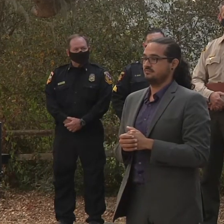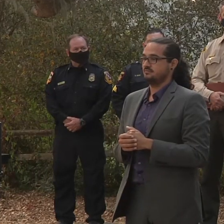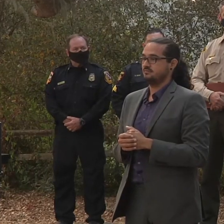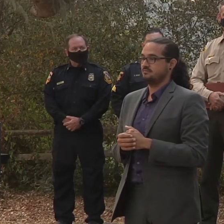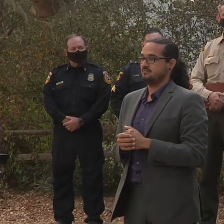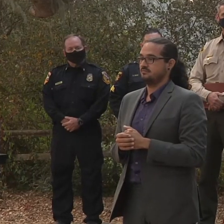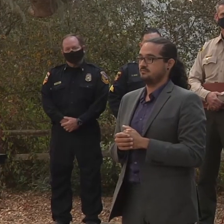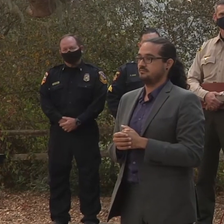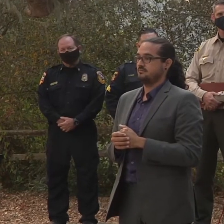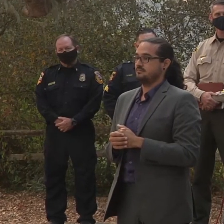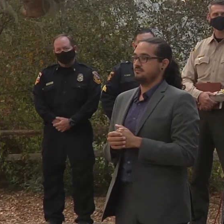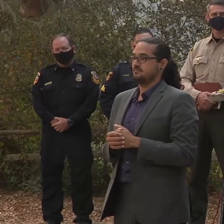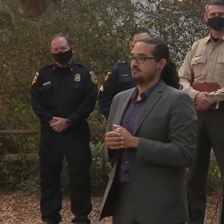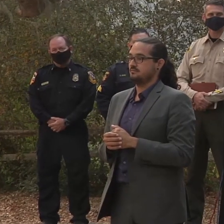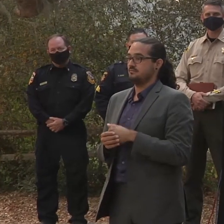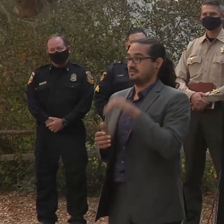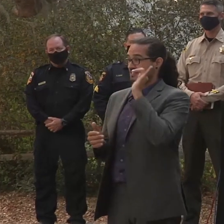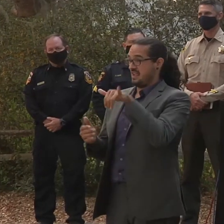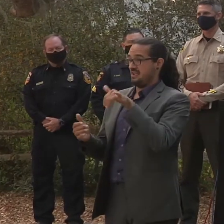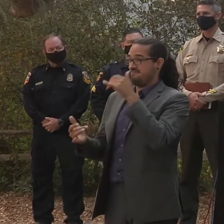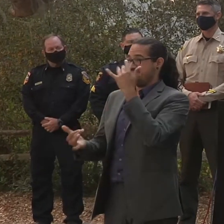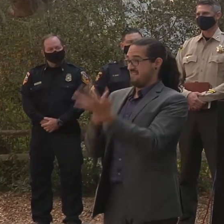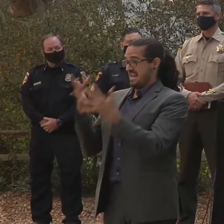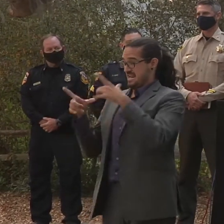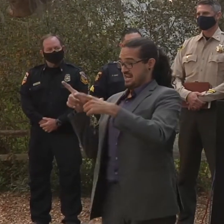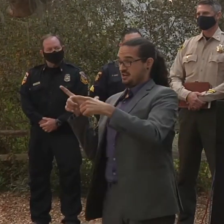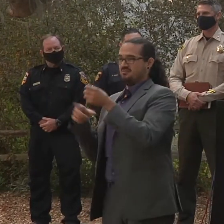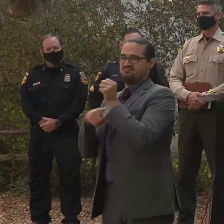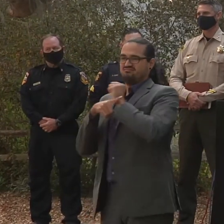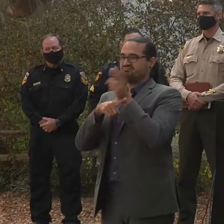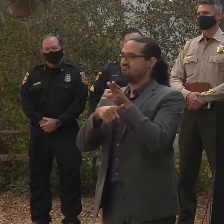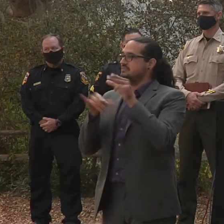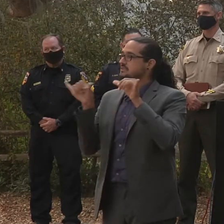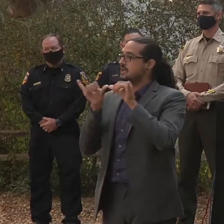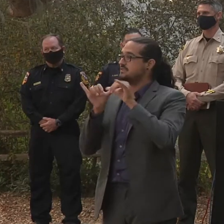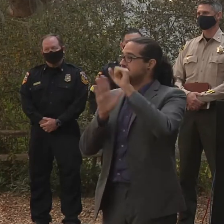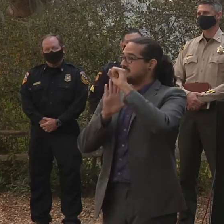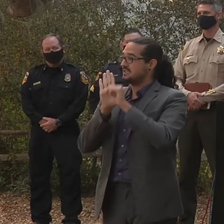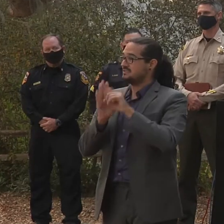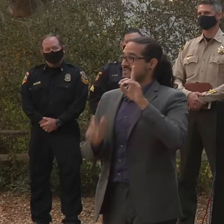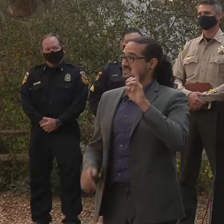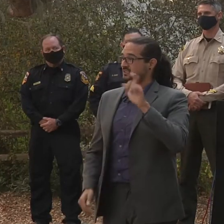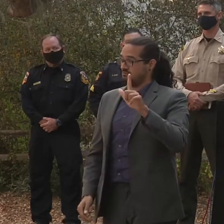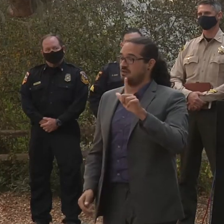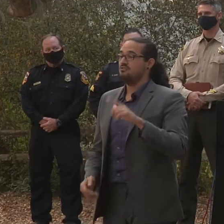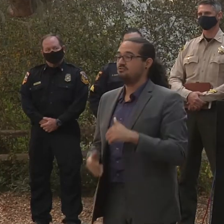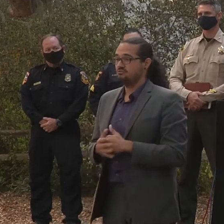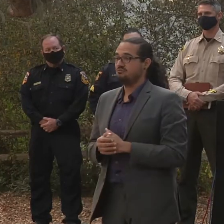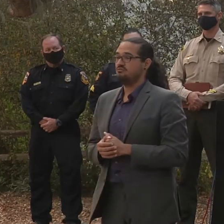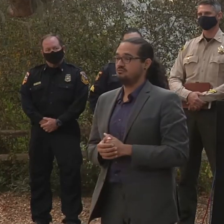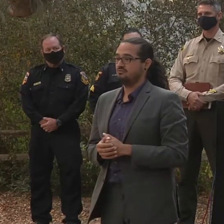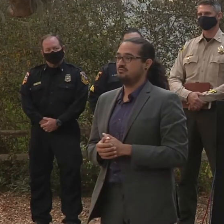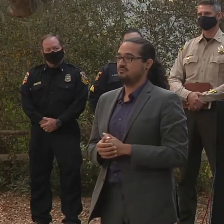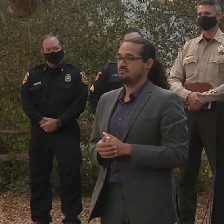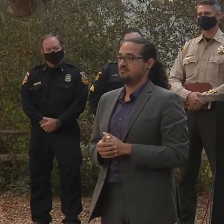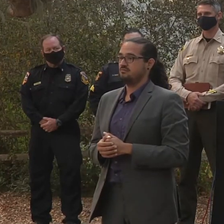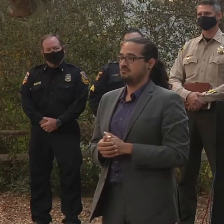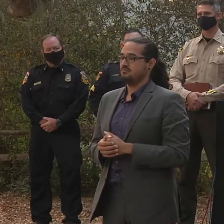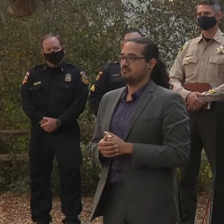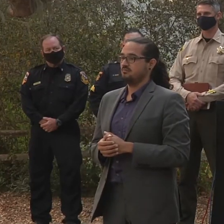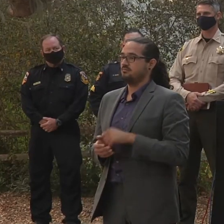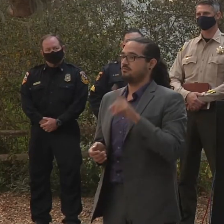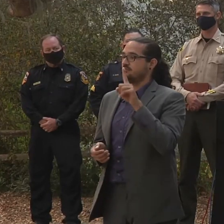over that period of time. Additionally, across the state, there's still over 136,000 people evacuated from